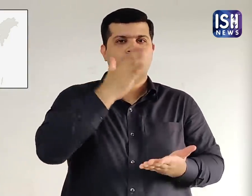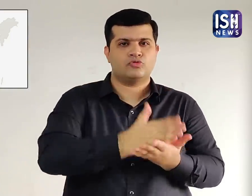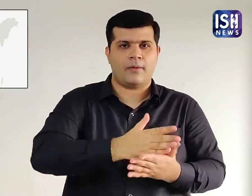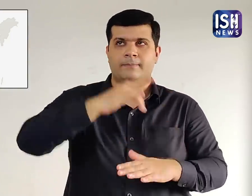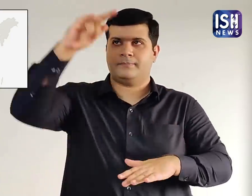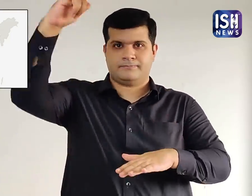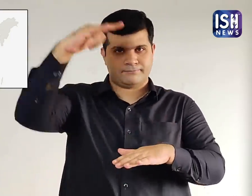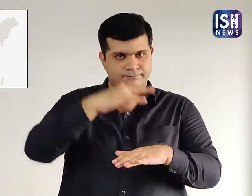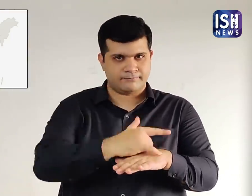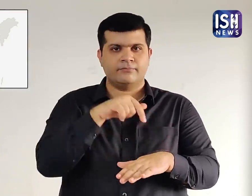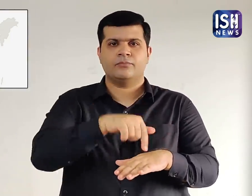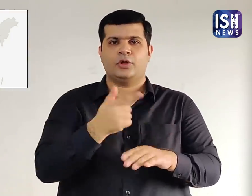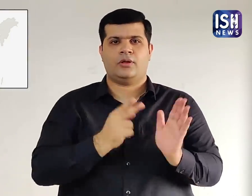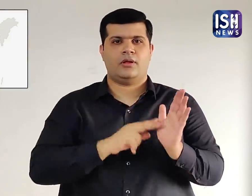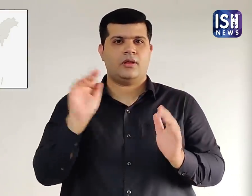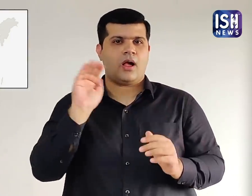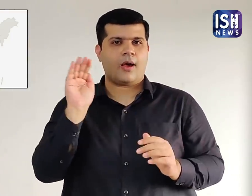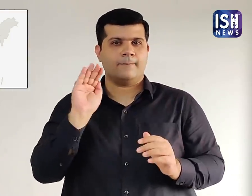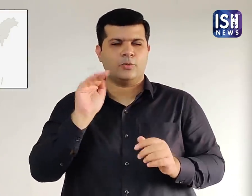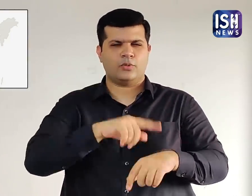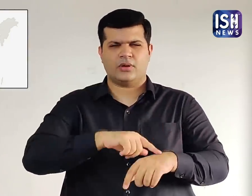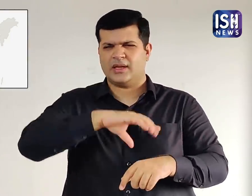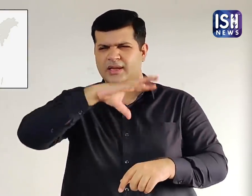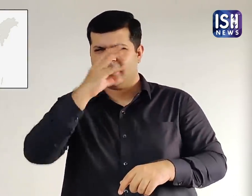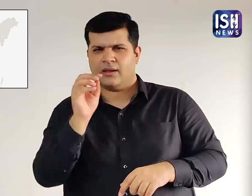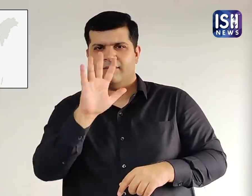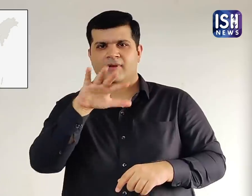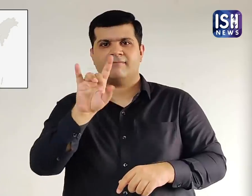flight made a fuel stop at Nagpur at 5.15 pm.